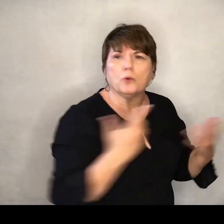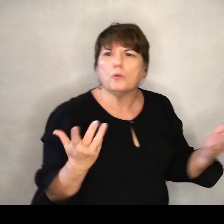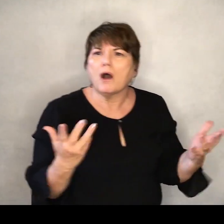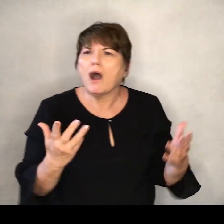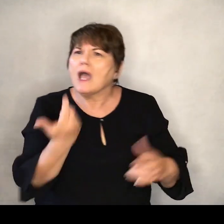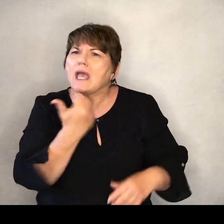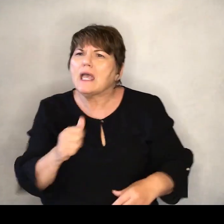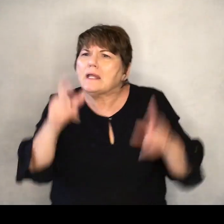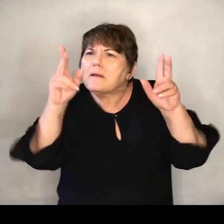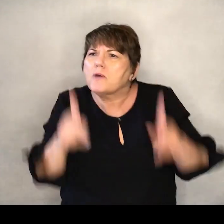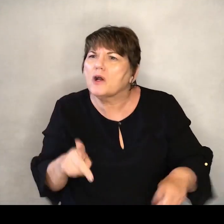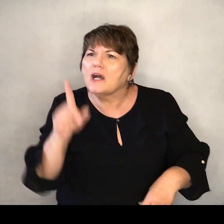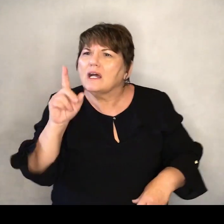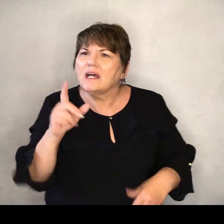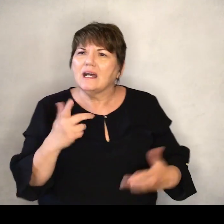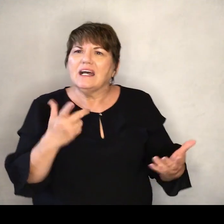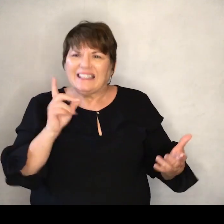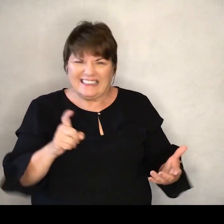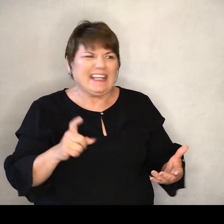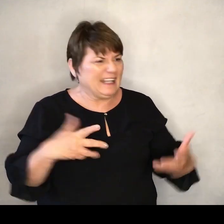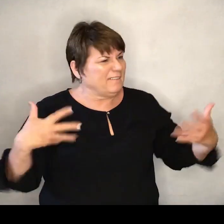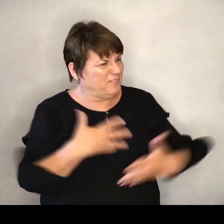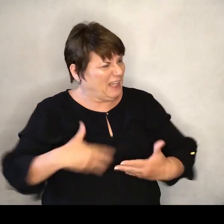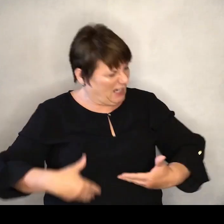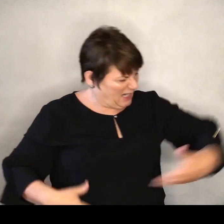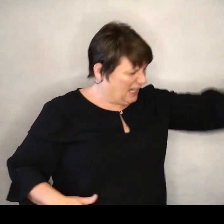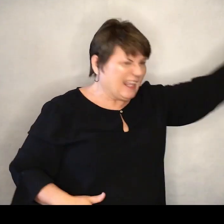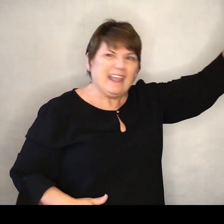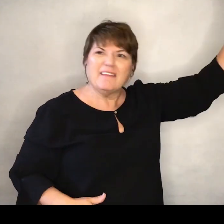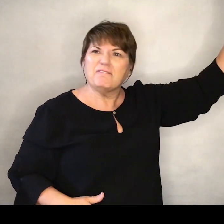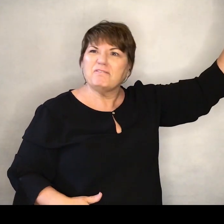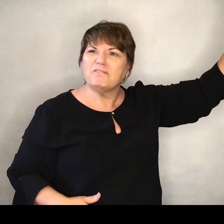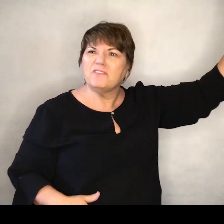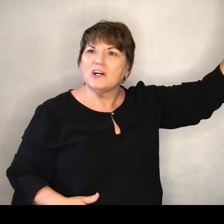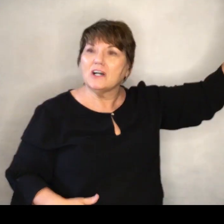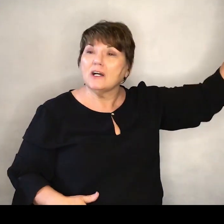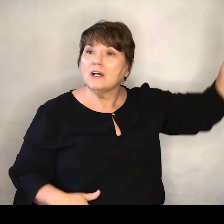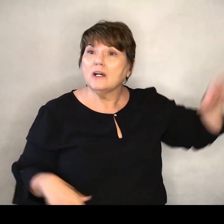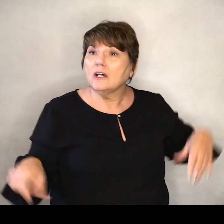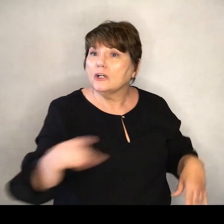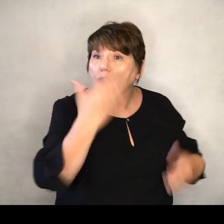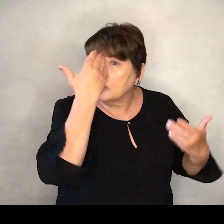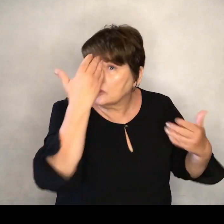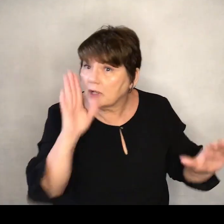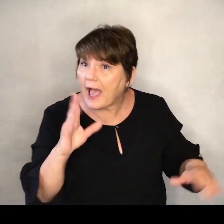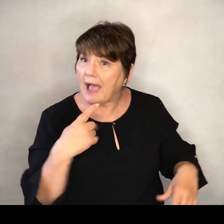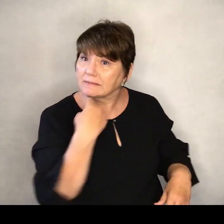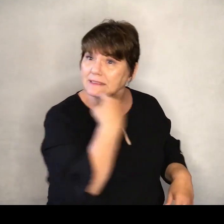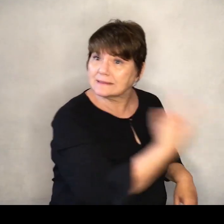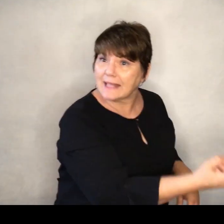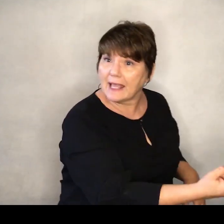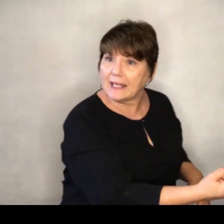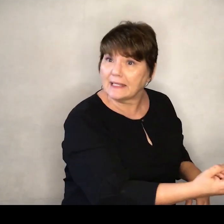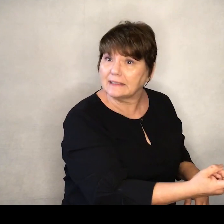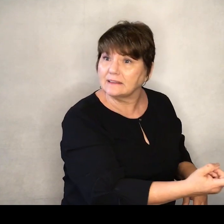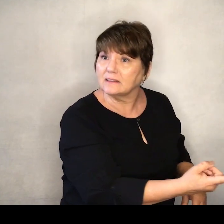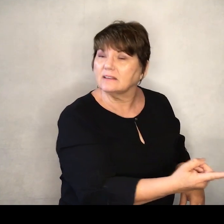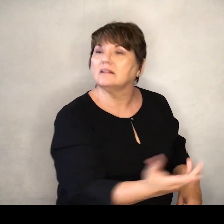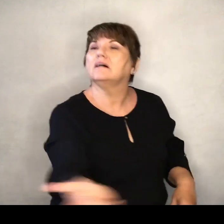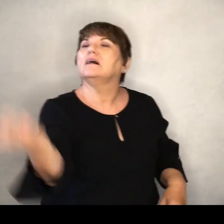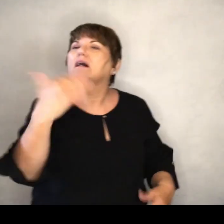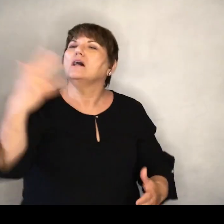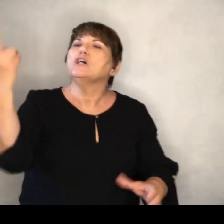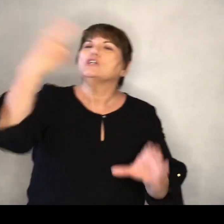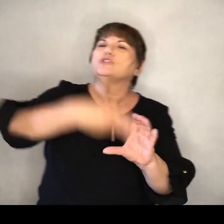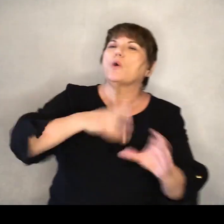Anybody needing fear to leave? If you don't know how to say it, sing